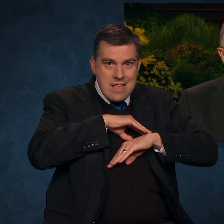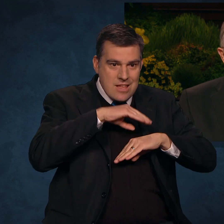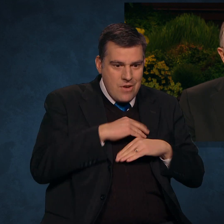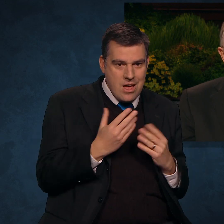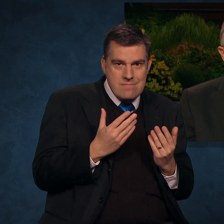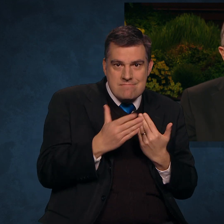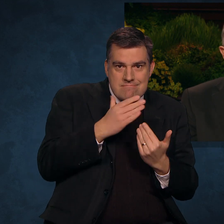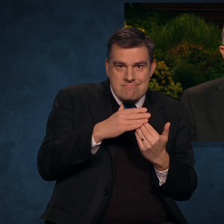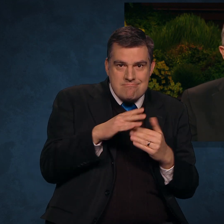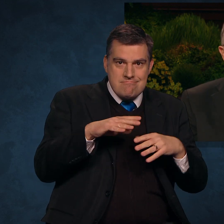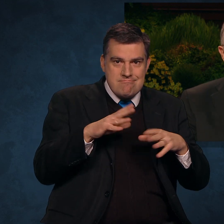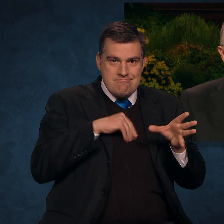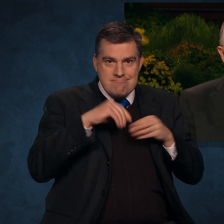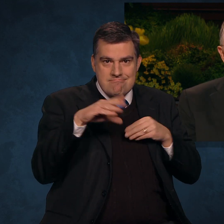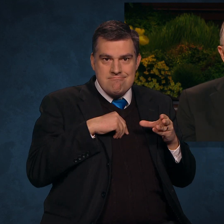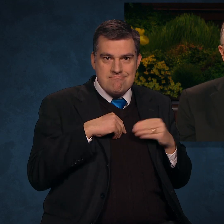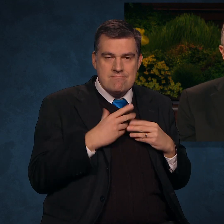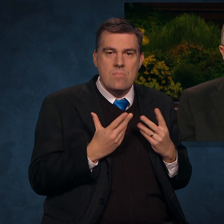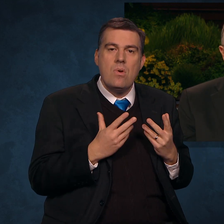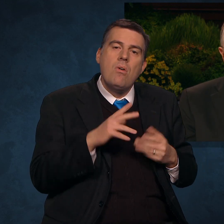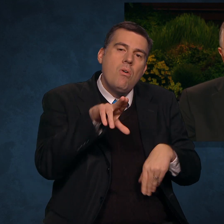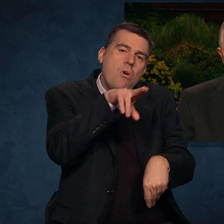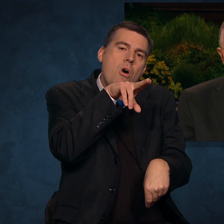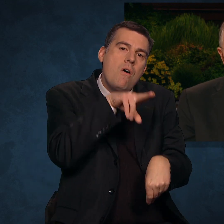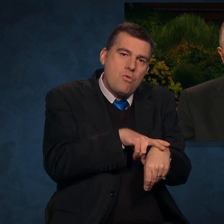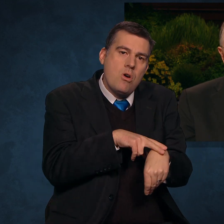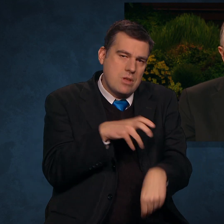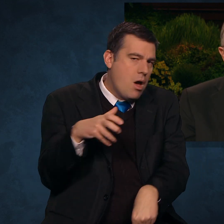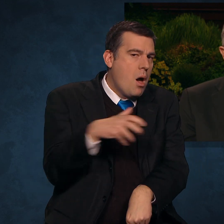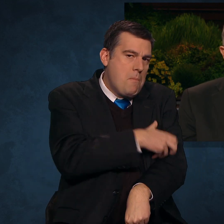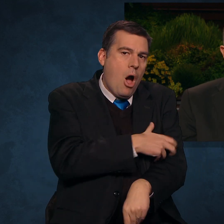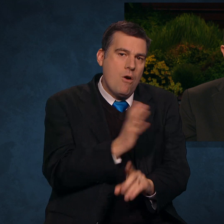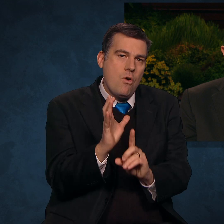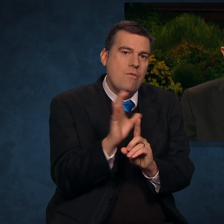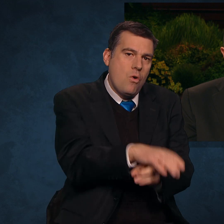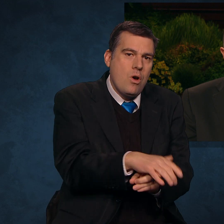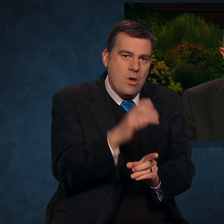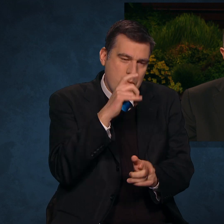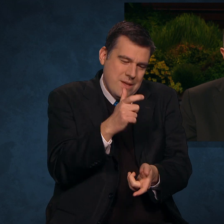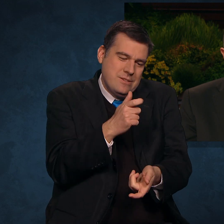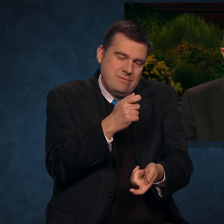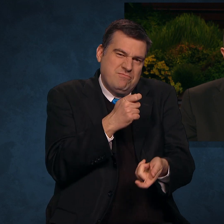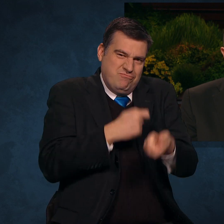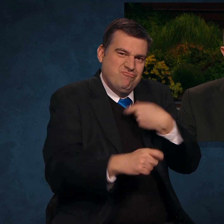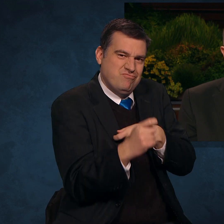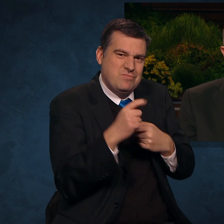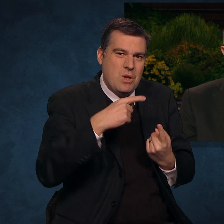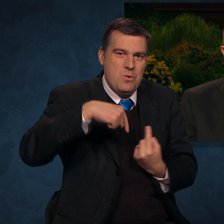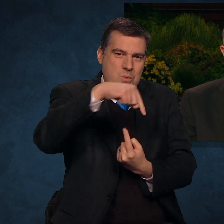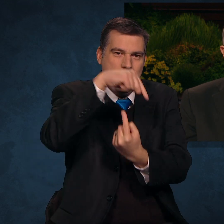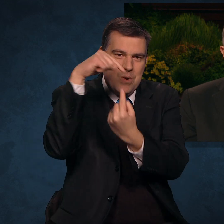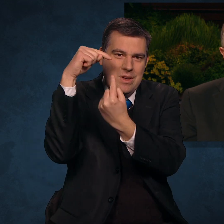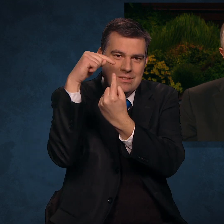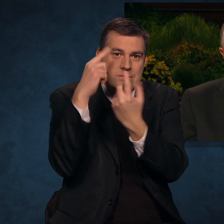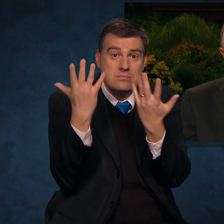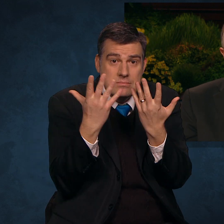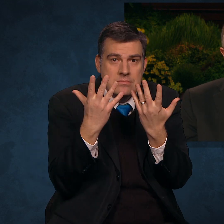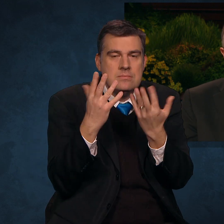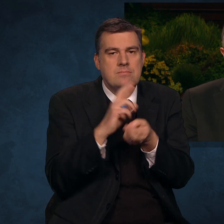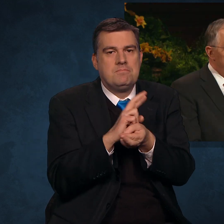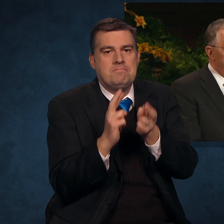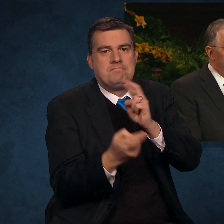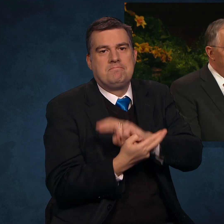There is, of course, a powerful force that will subdue the winds of sin. It is called repentance.